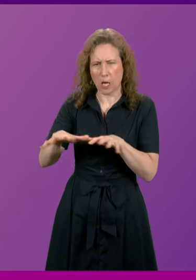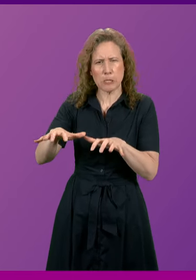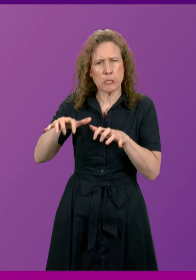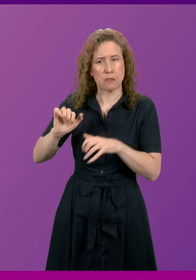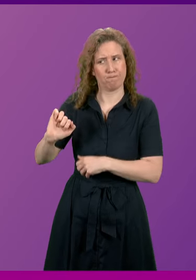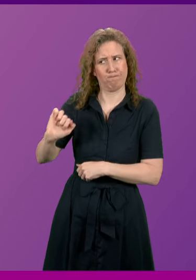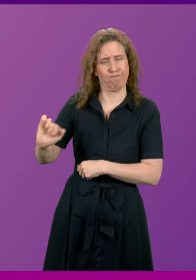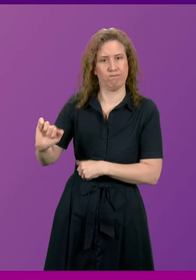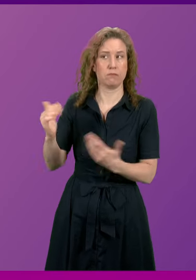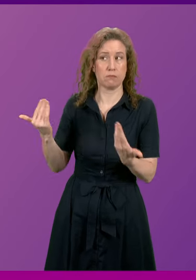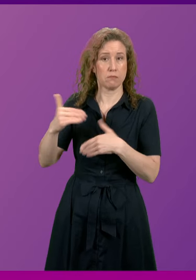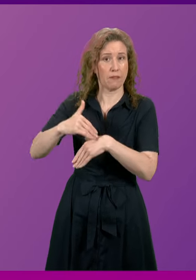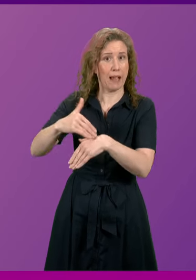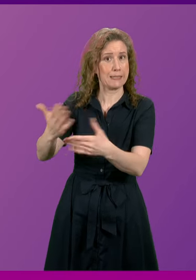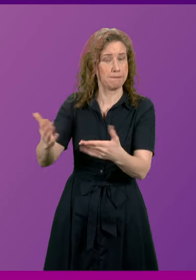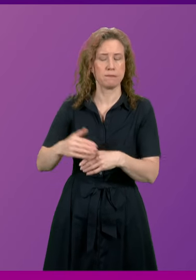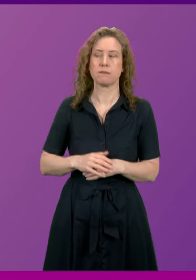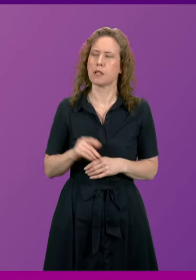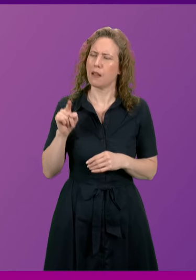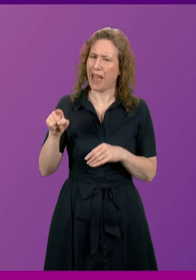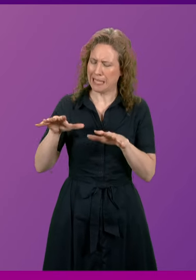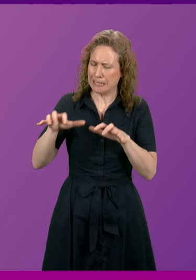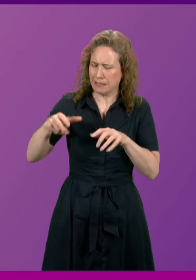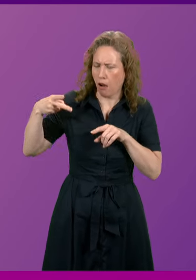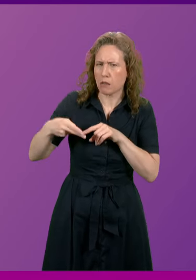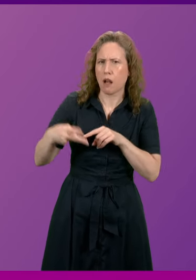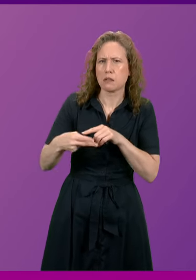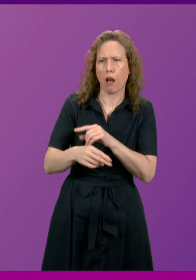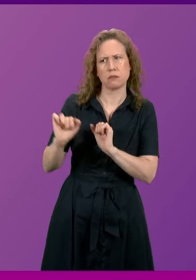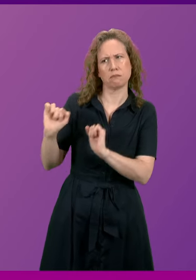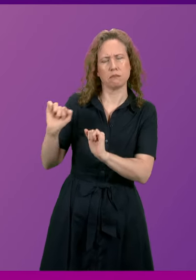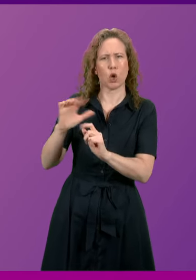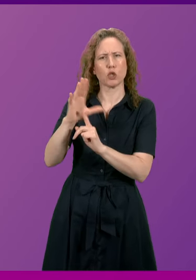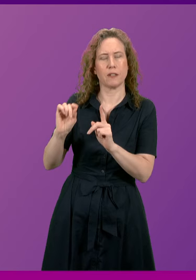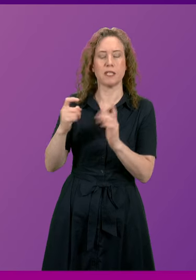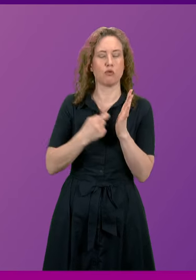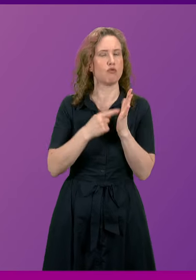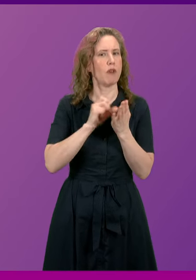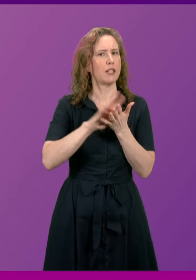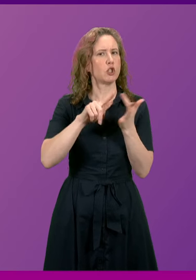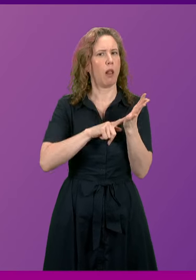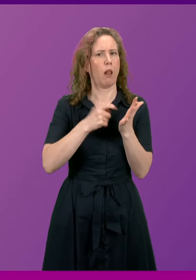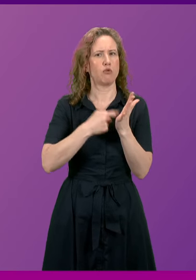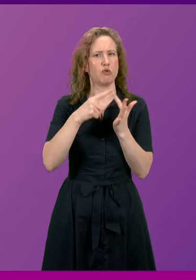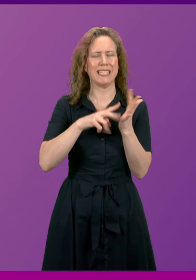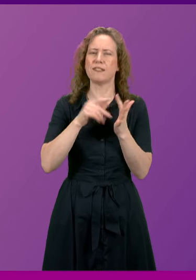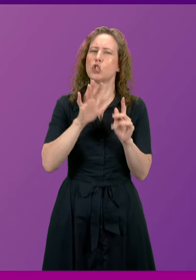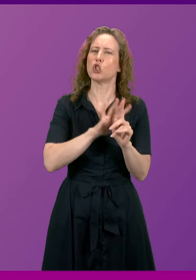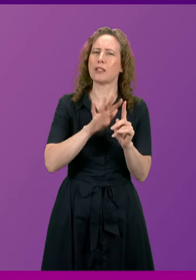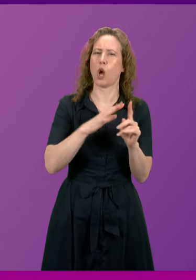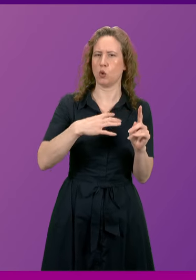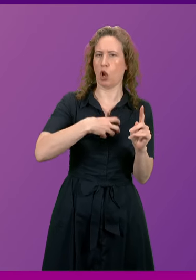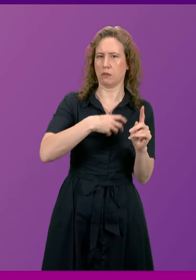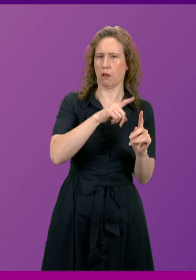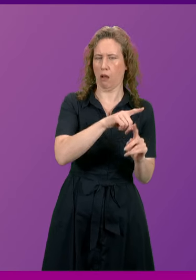in relation to that austerity programme Rachel Reeves the Shadow Chancellor has